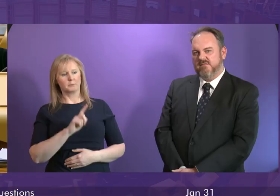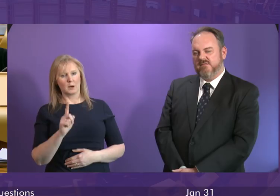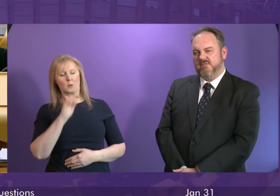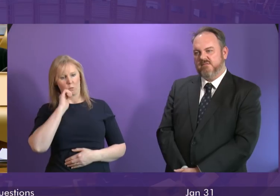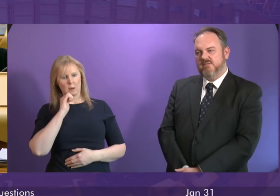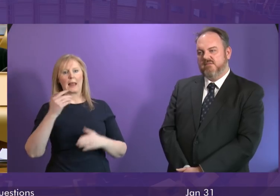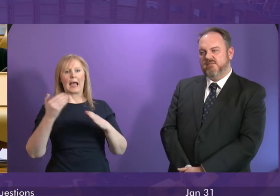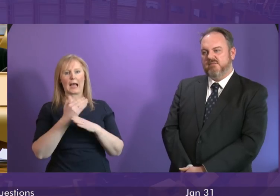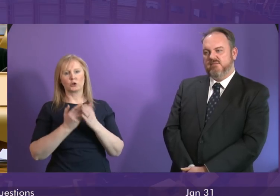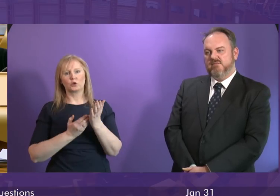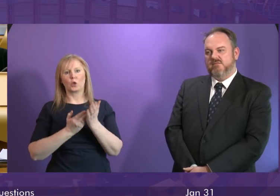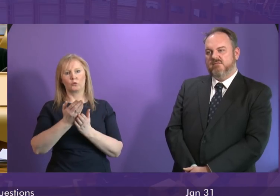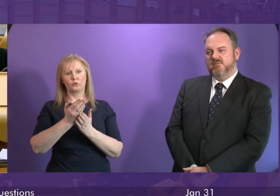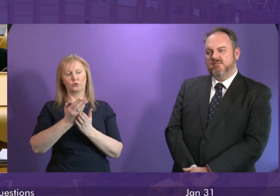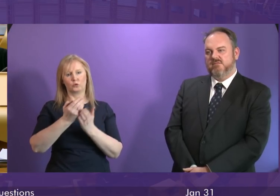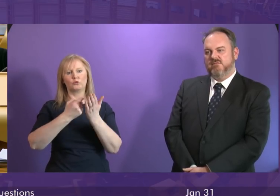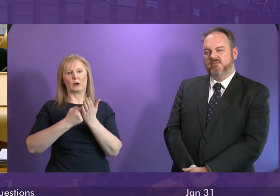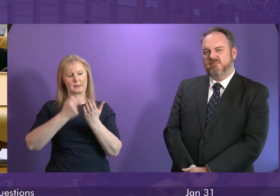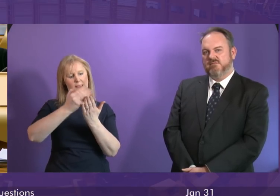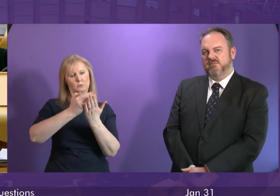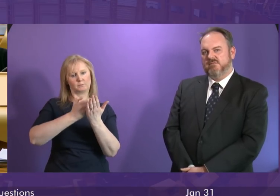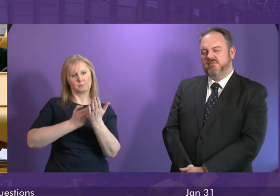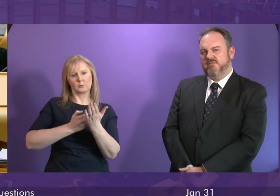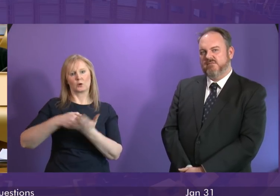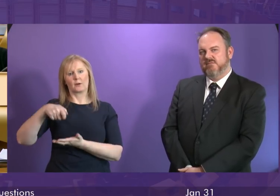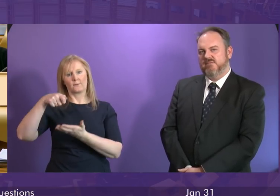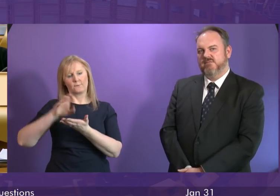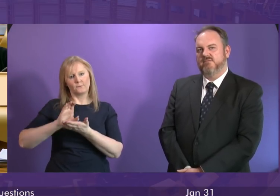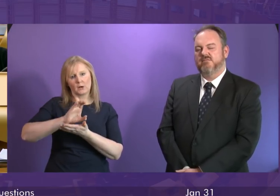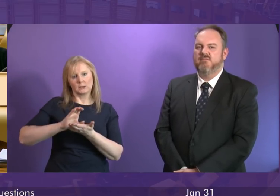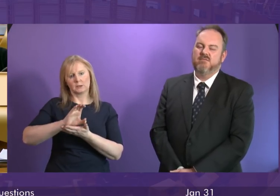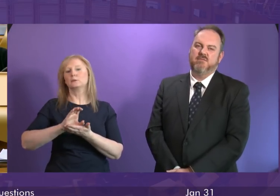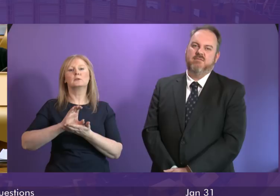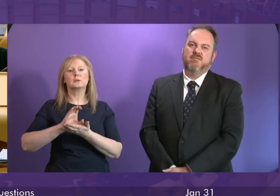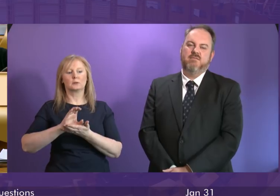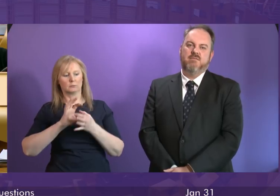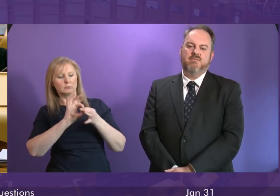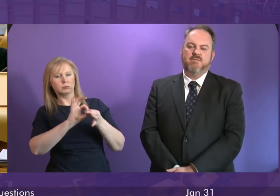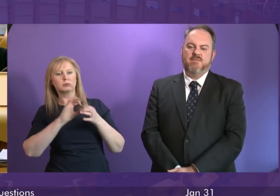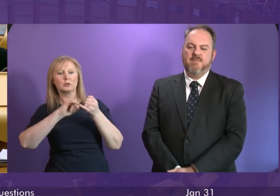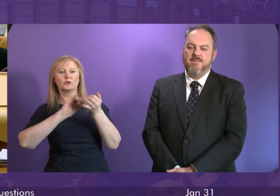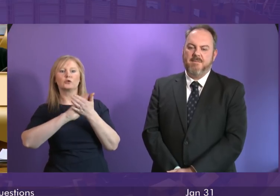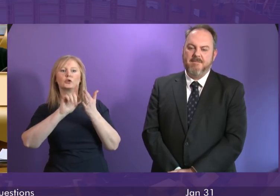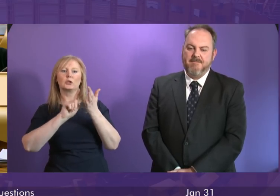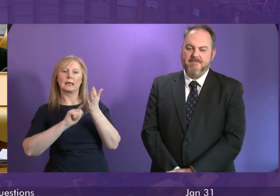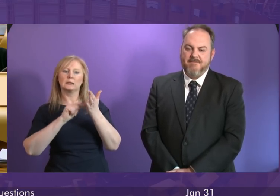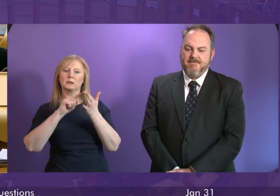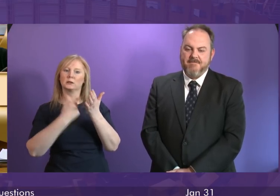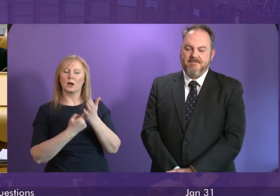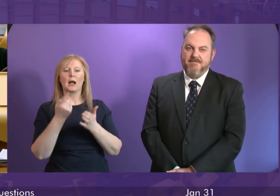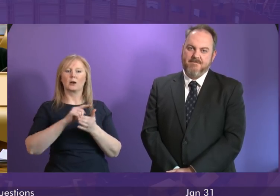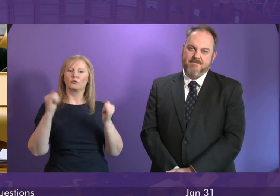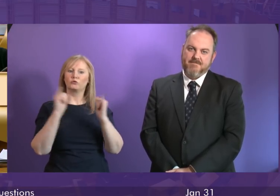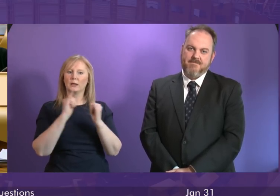action through the recommendations I've spoken about through the fund I've spoken about working with organisations like shelter and crisis and with local